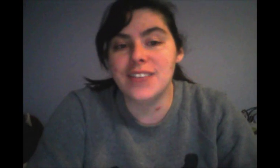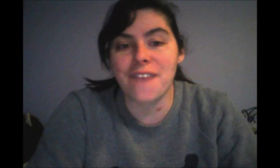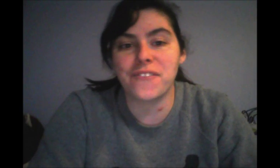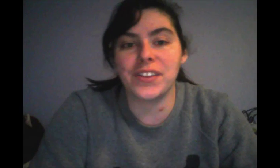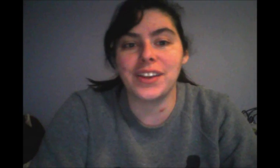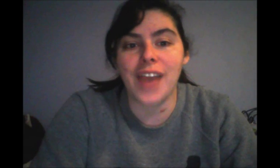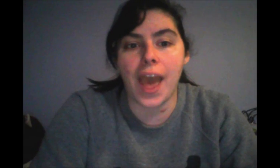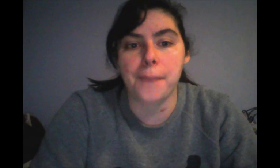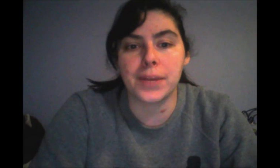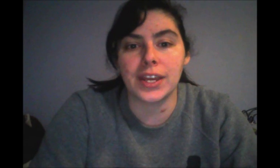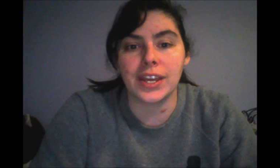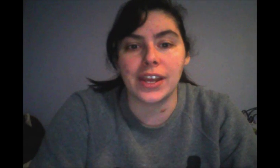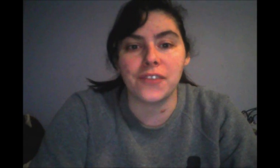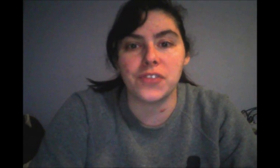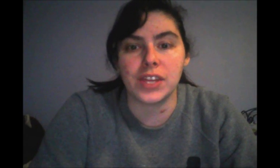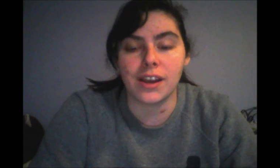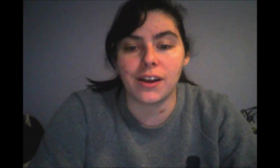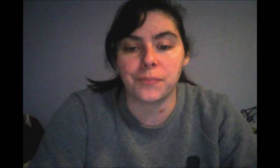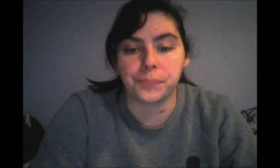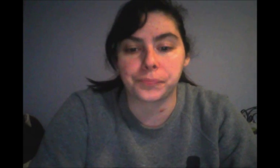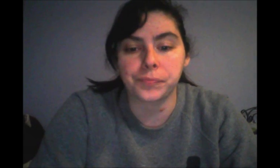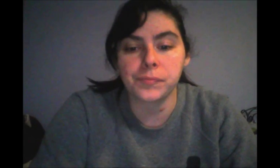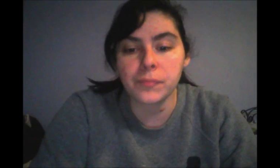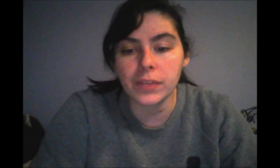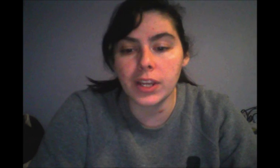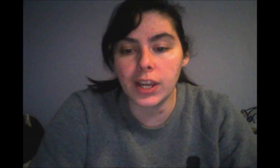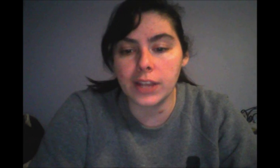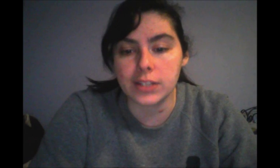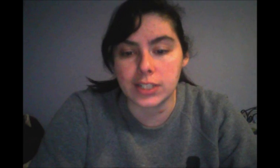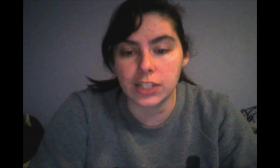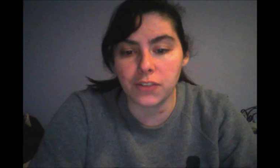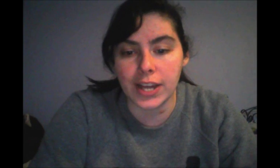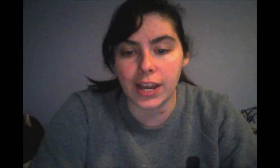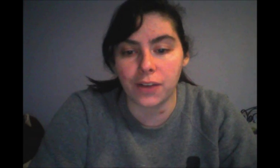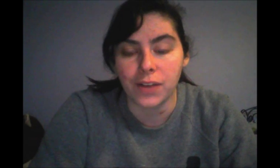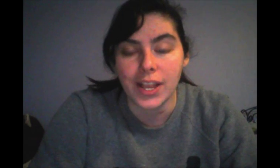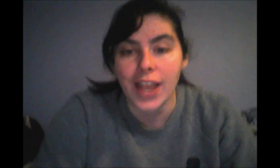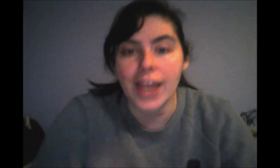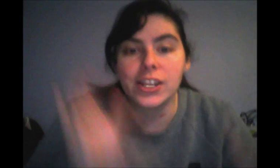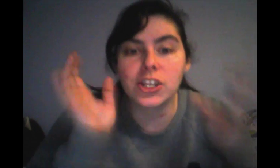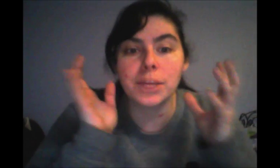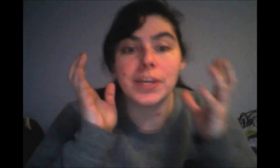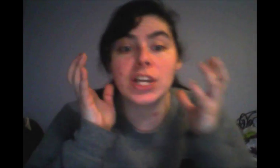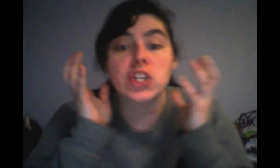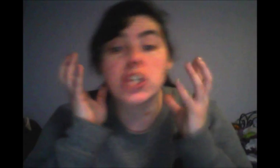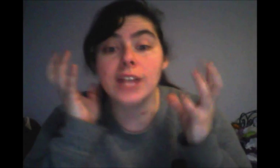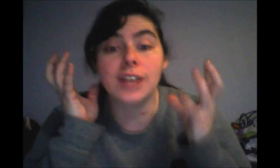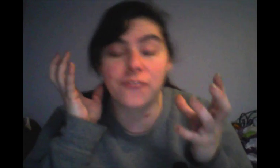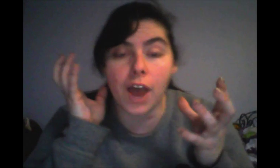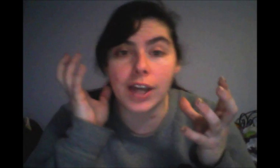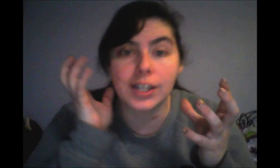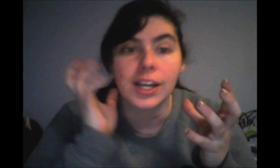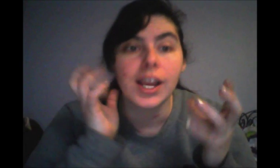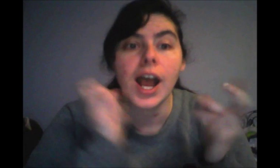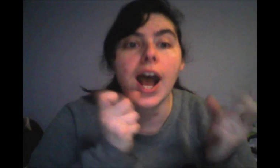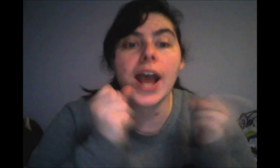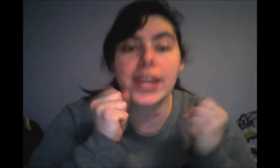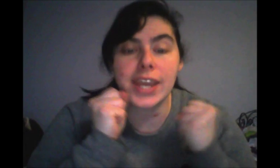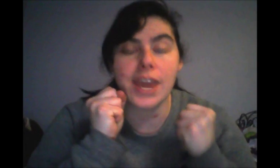definitely happening in the, um, in the scene right now. And it's going to be a shit ton of fun. I can't